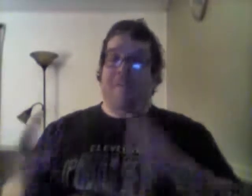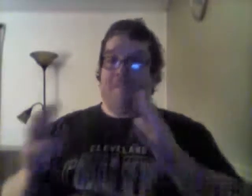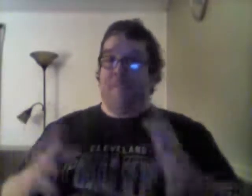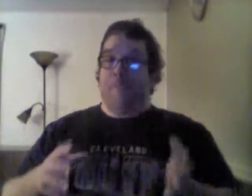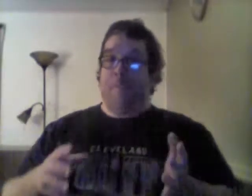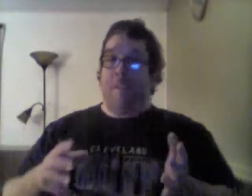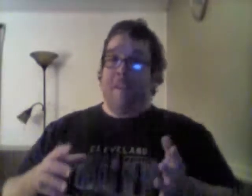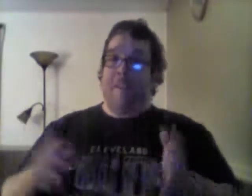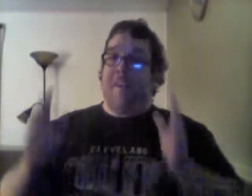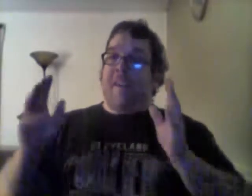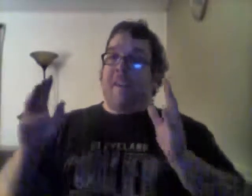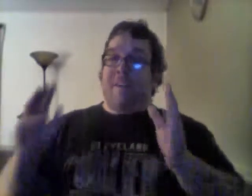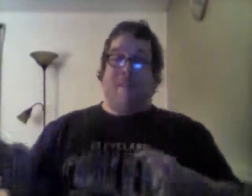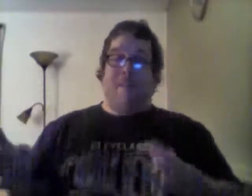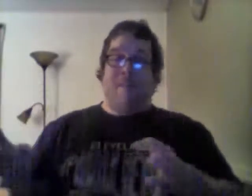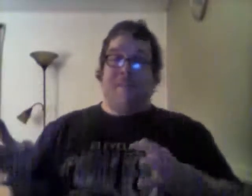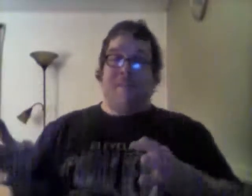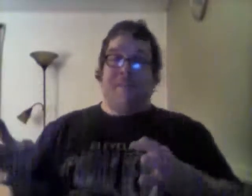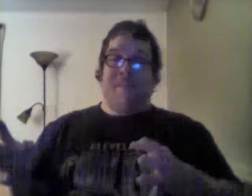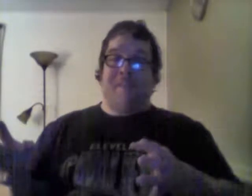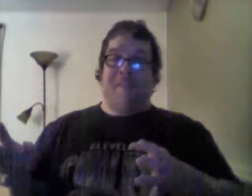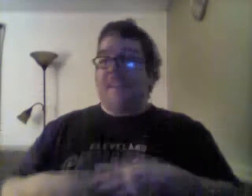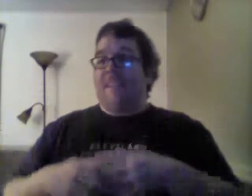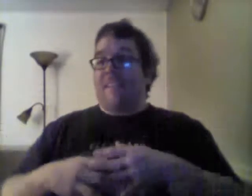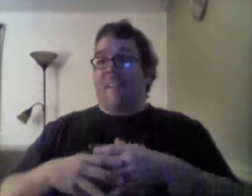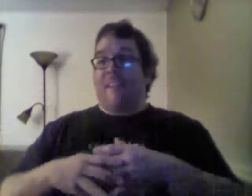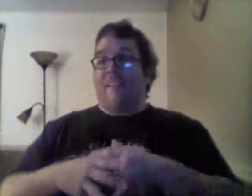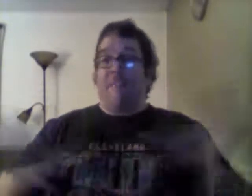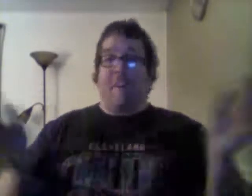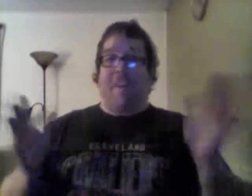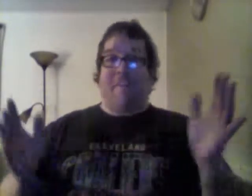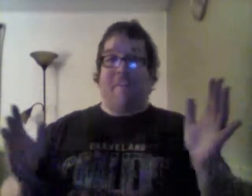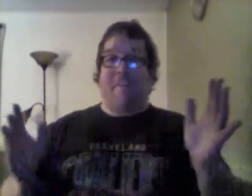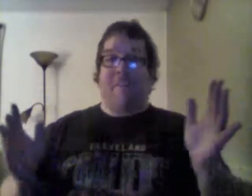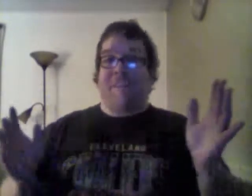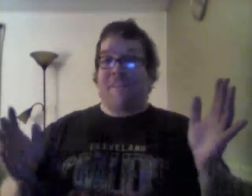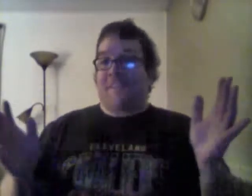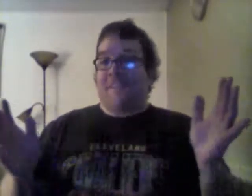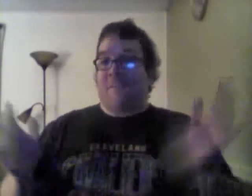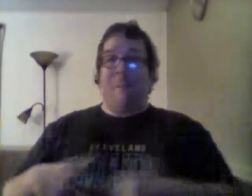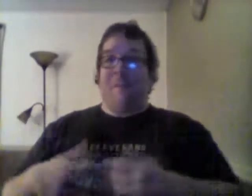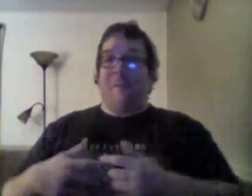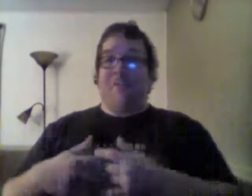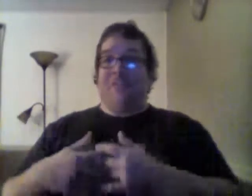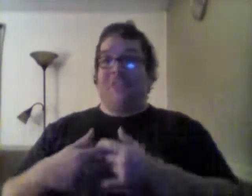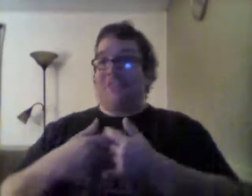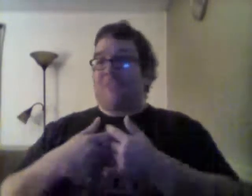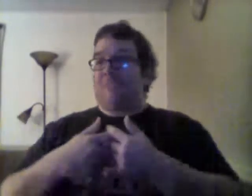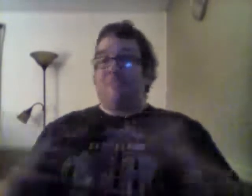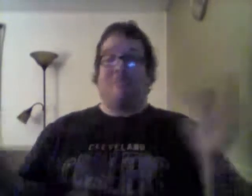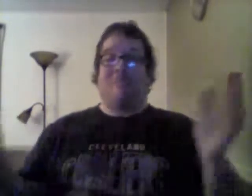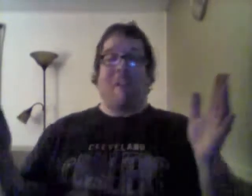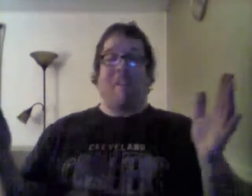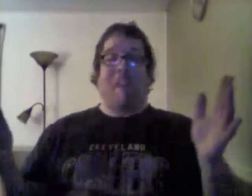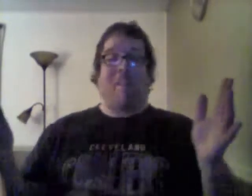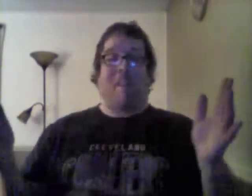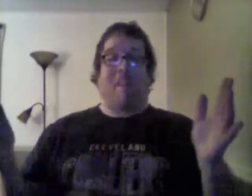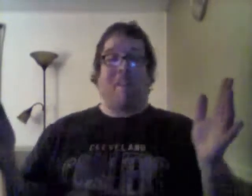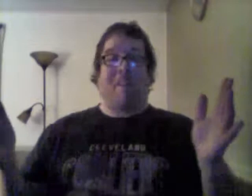of the movie, is the wraparound segments. They just said, fuck it with this one. And just said, let's just not even have a wraparound